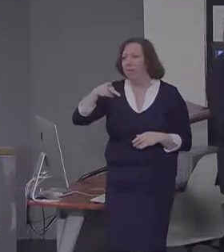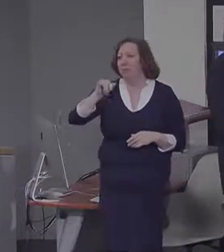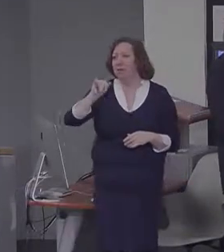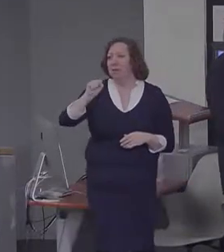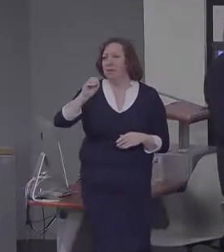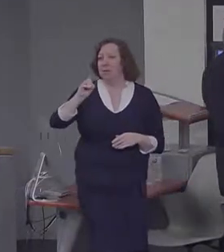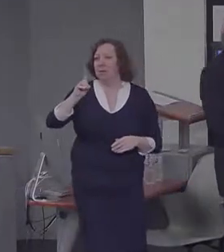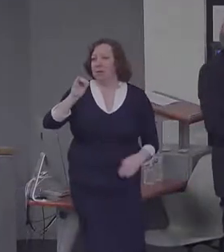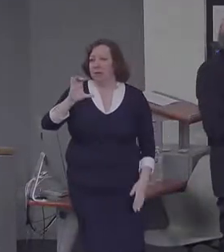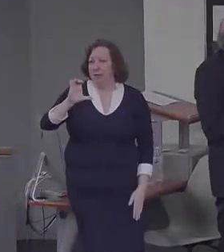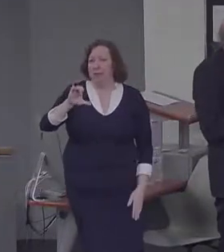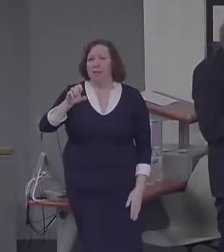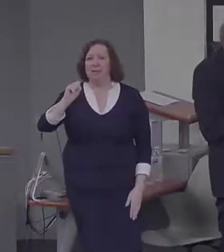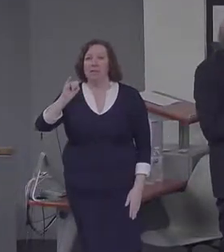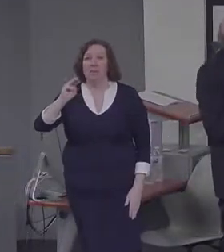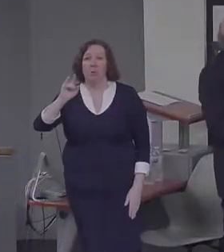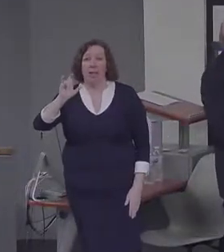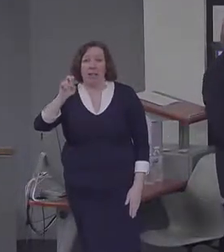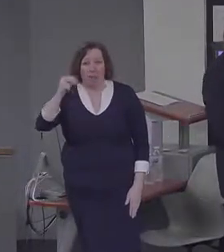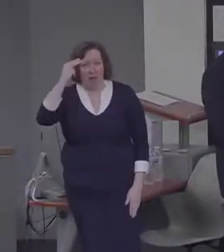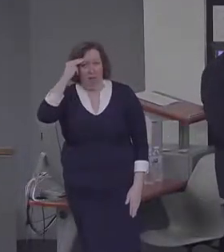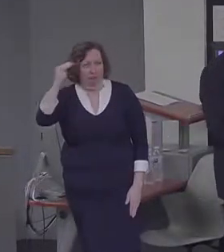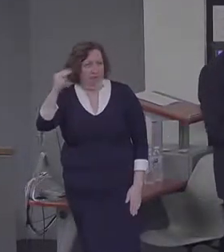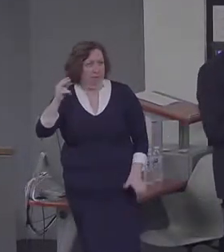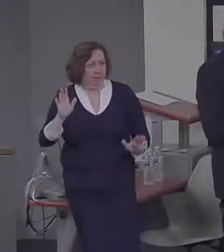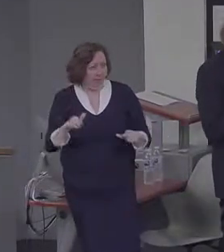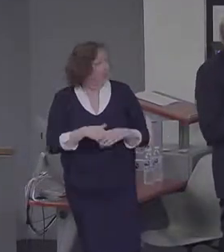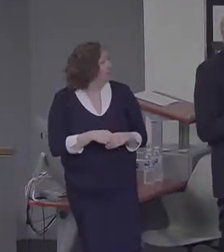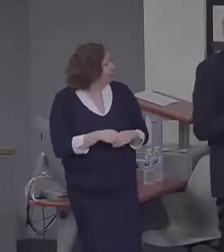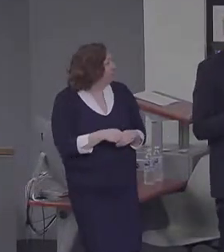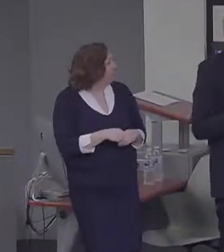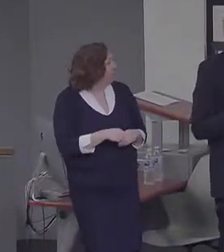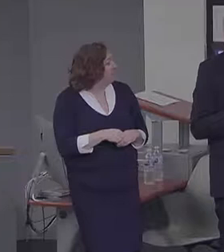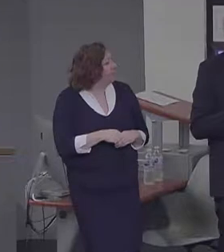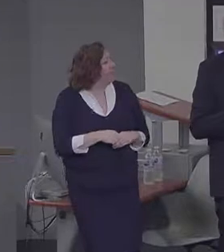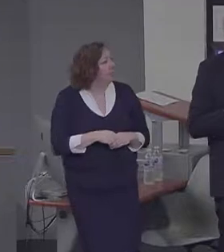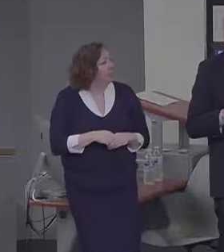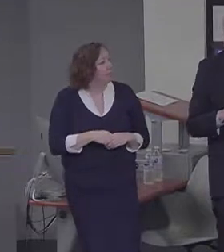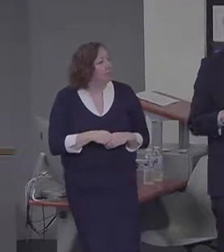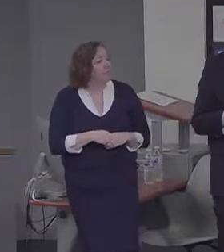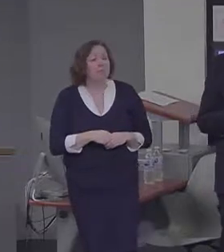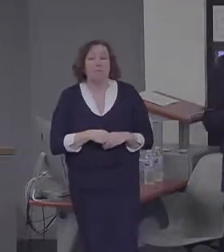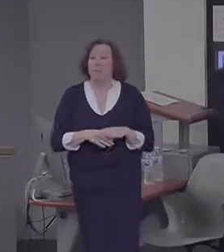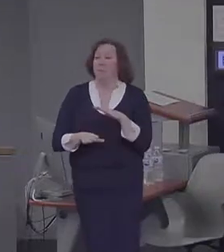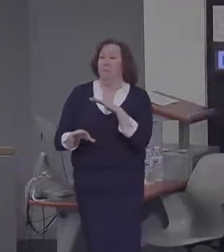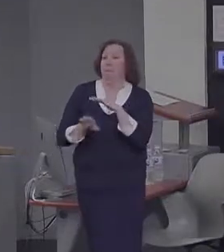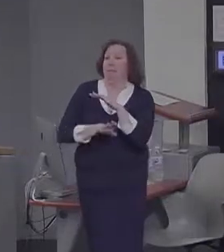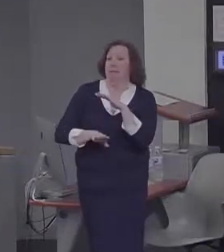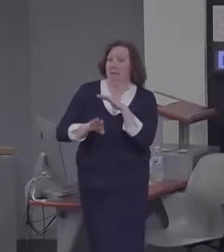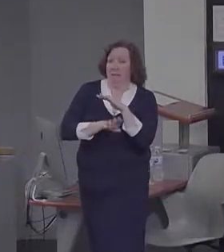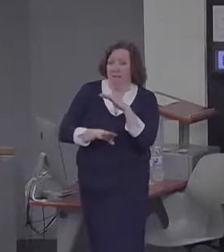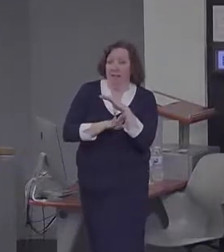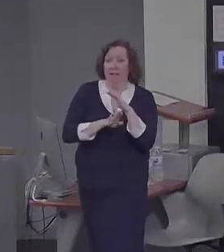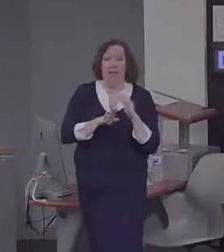And the idea here is that episodic memory is playing a key role in driving these similarities